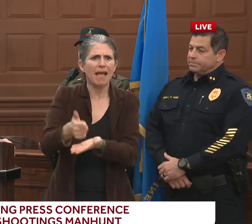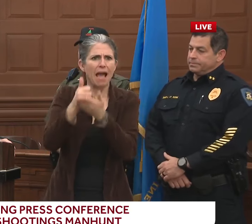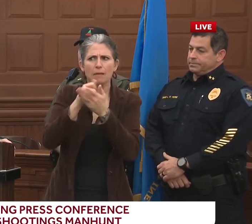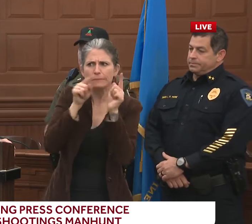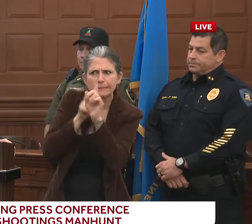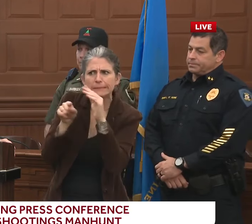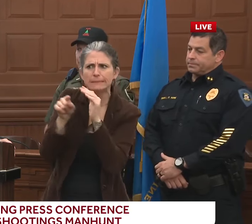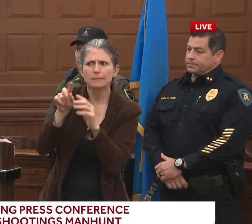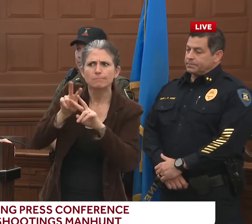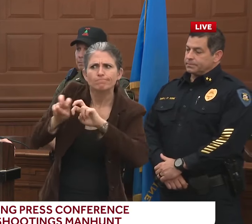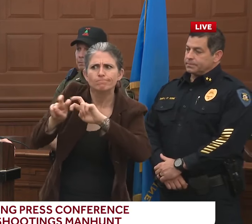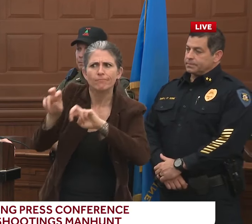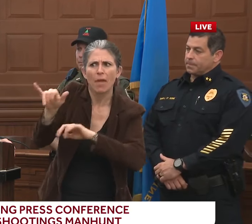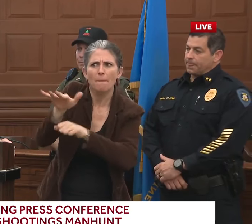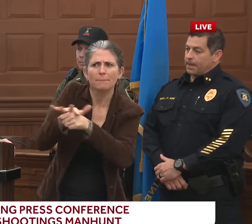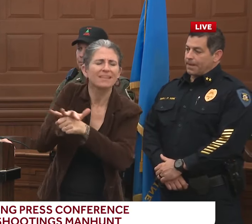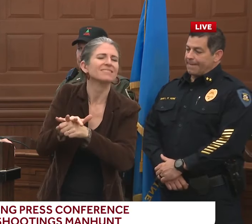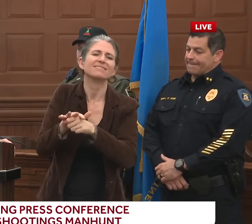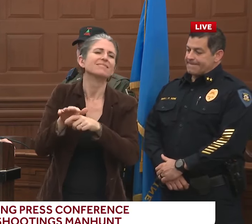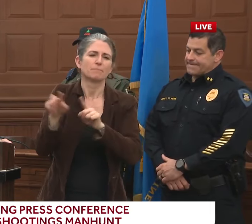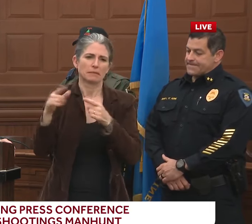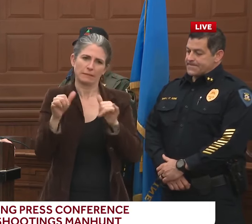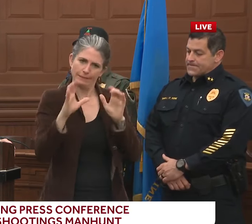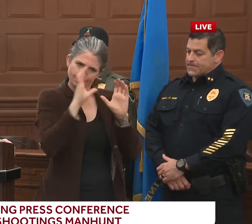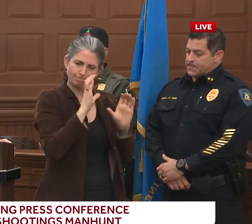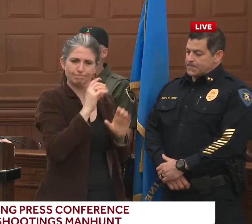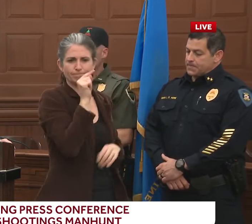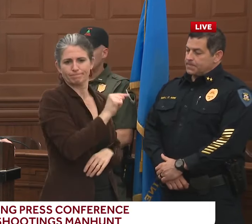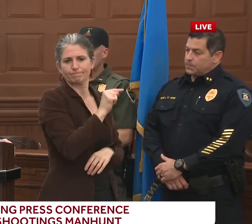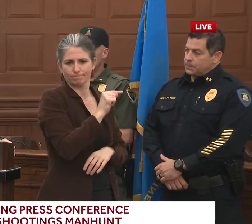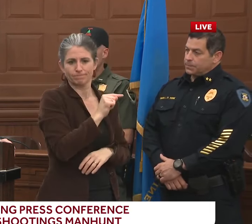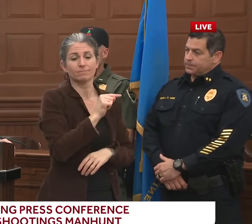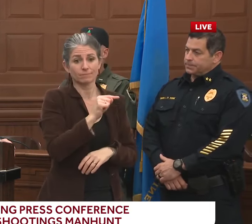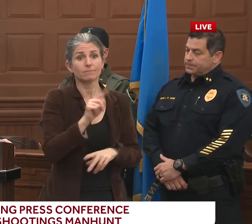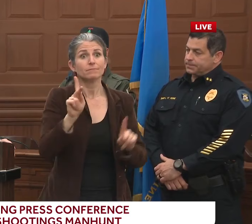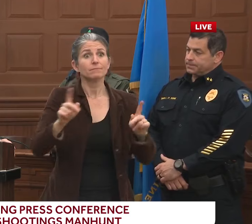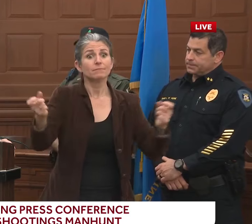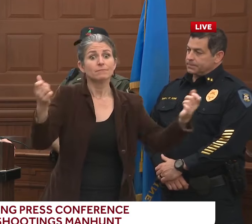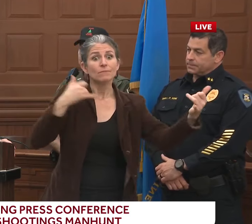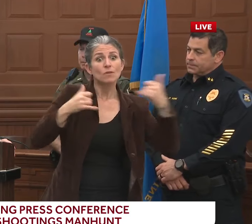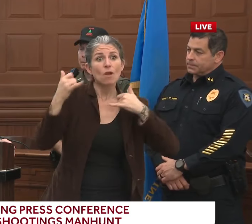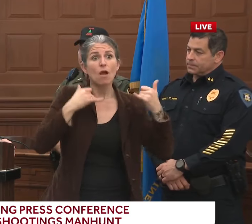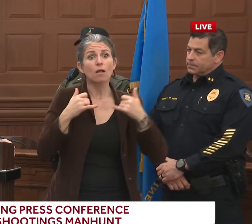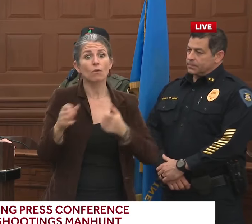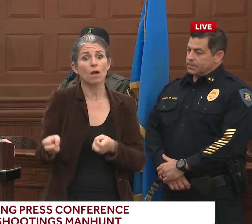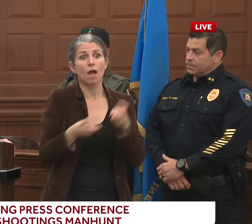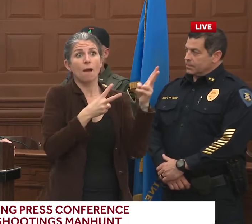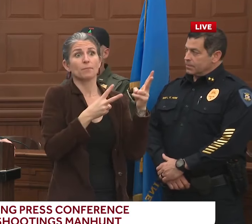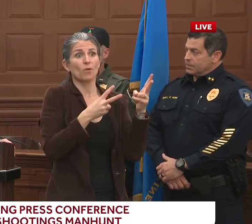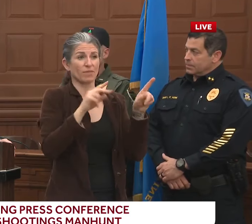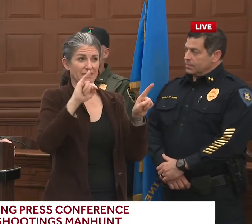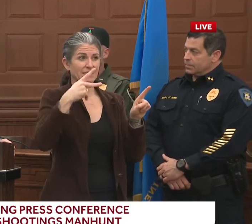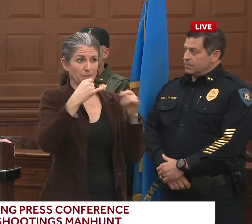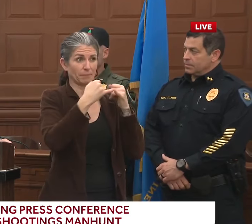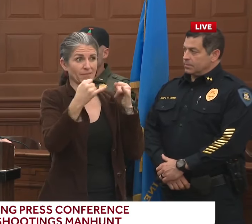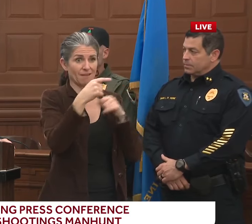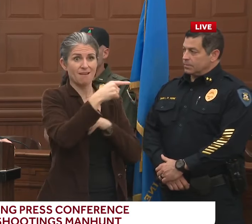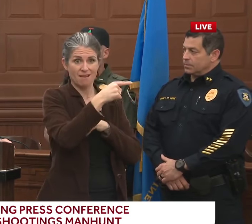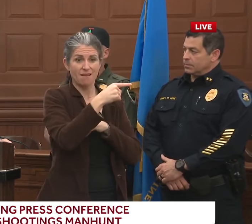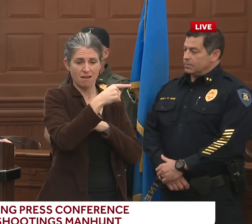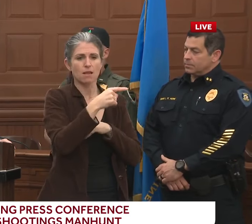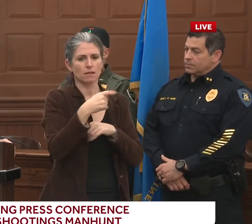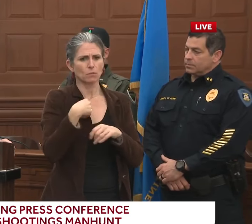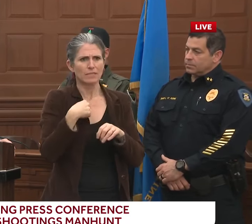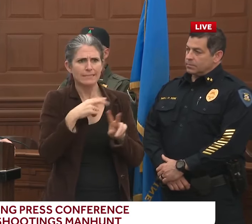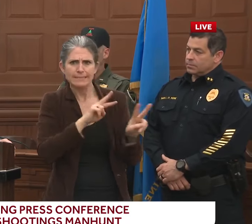real time. Because as those leads come in, we do look at those, and then we farm them back out to either tactical units that are looking on that apprehension